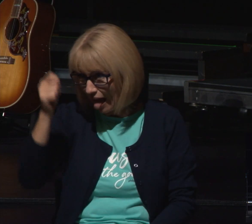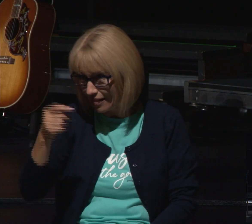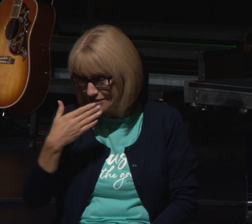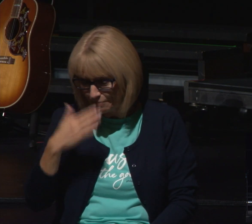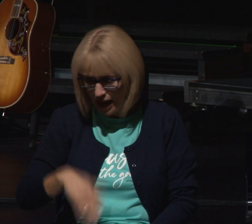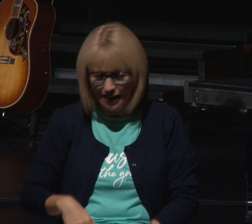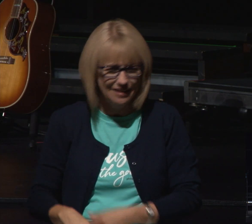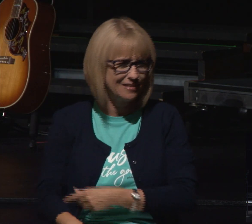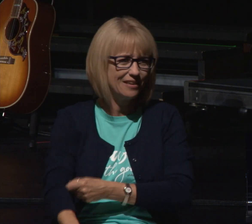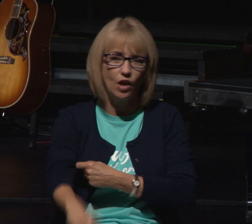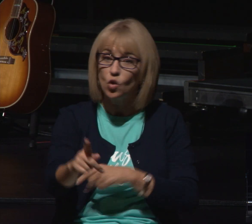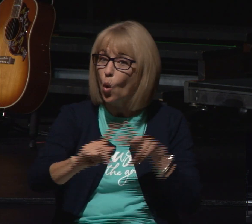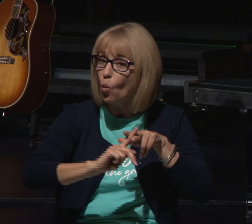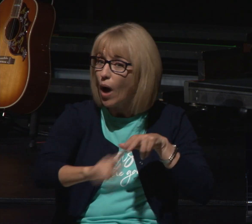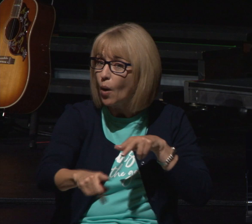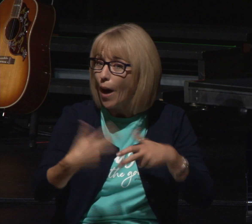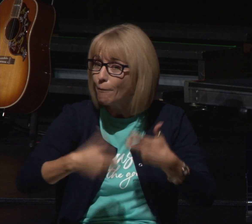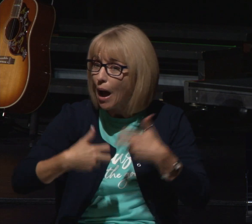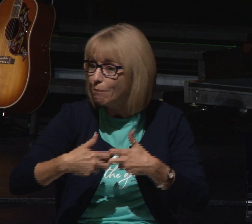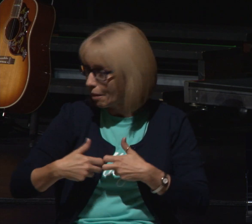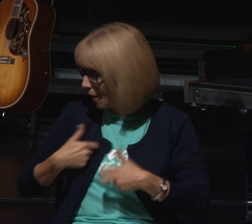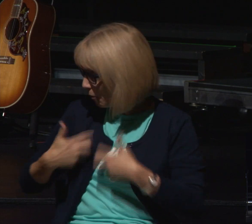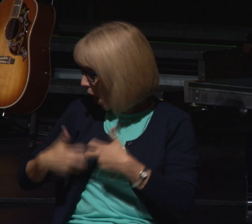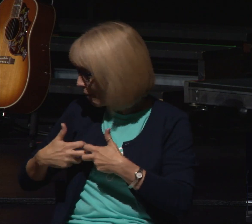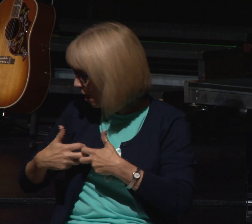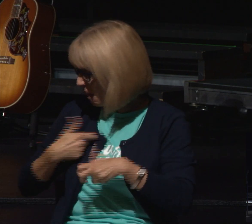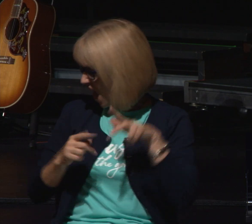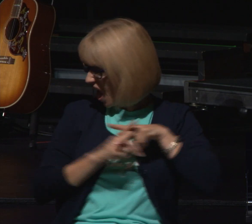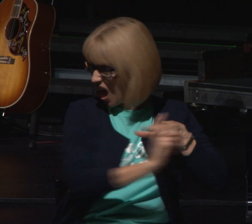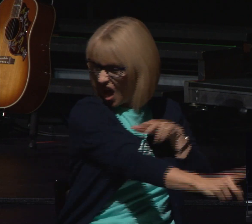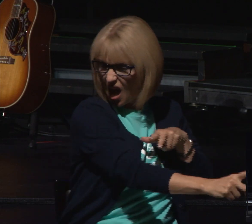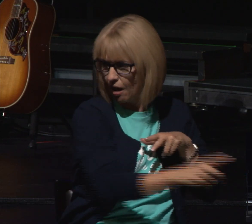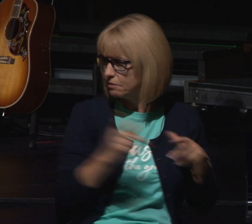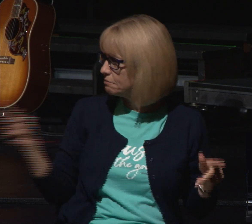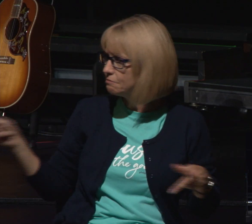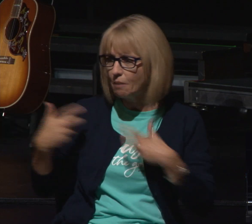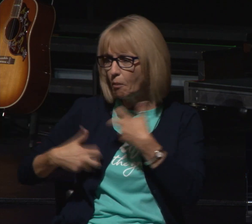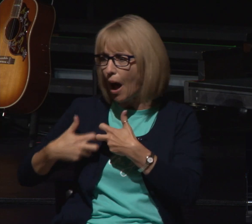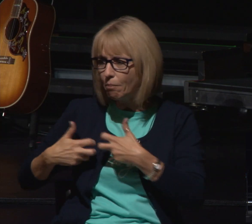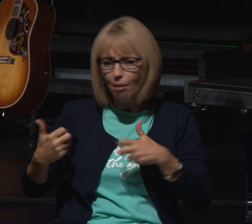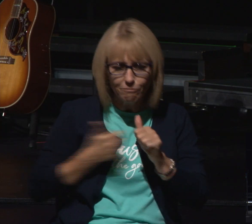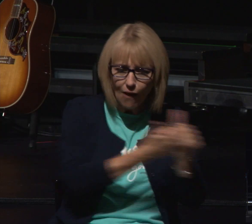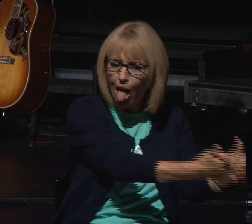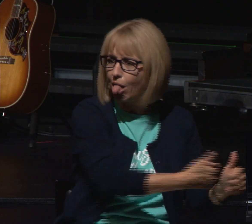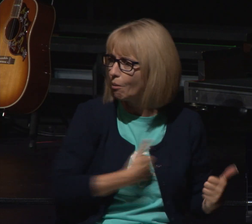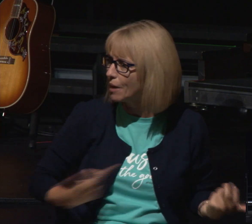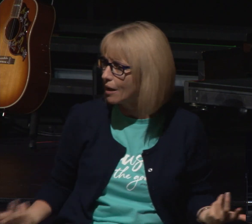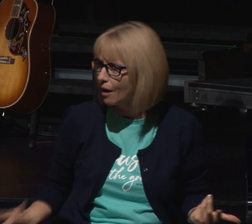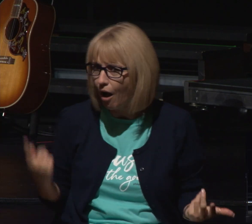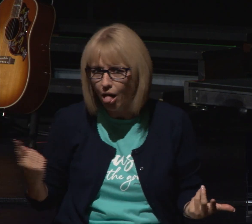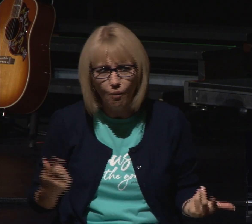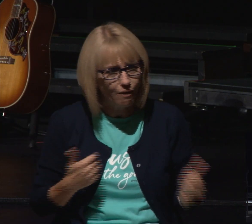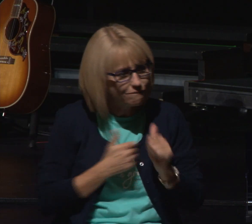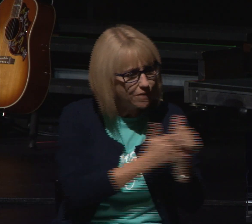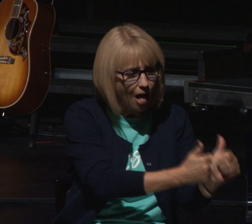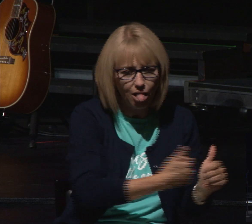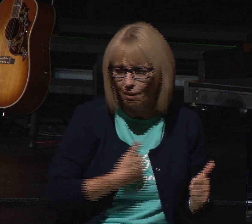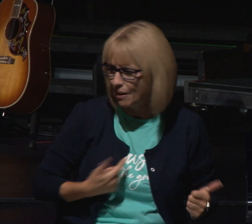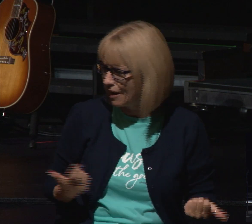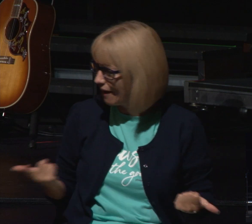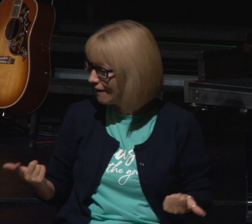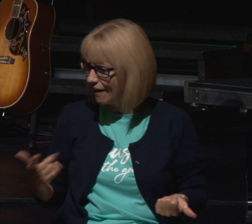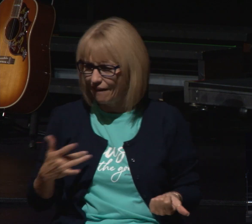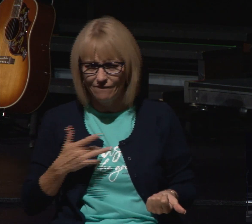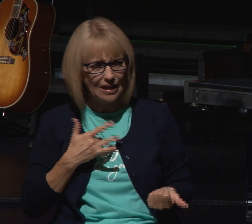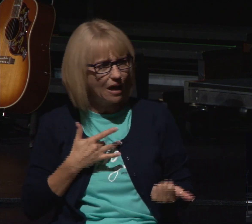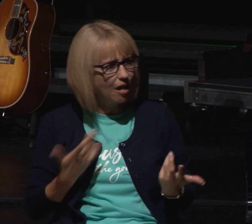because you run away they just keep following after you so in that place the problems are overwhelming you're feeling obscurity how to overcome